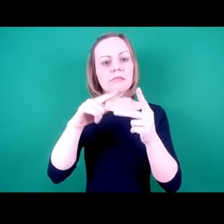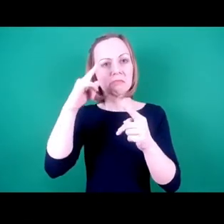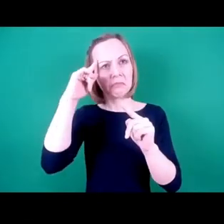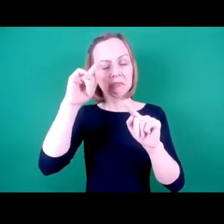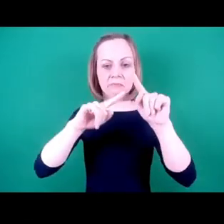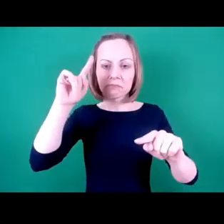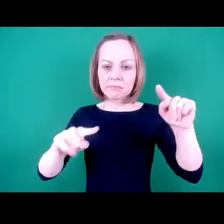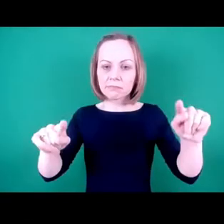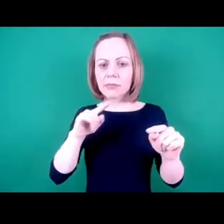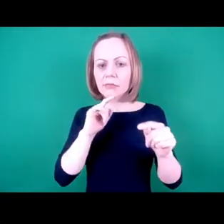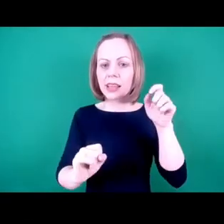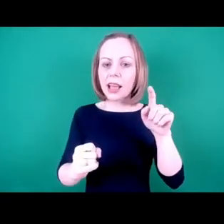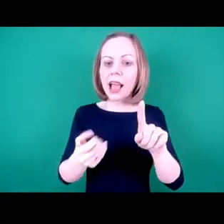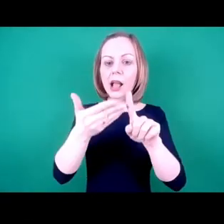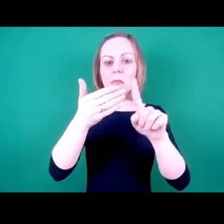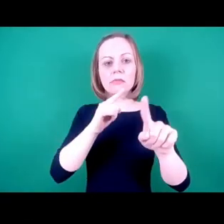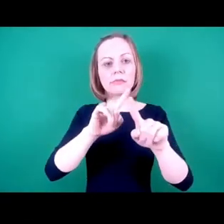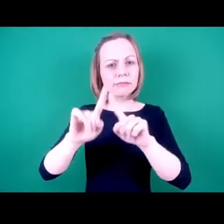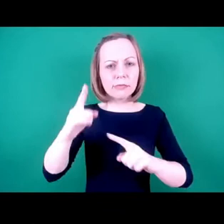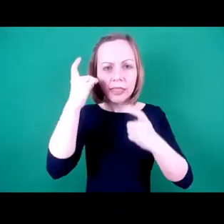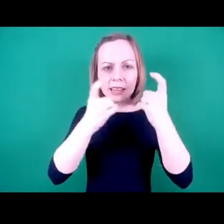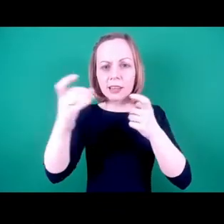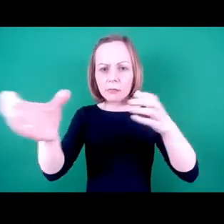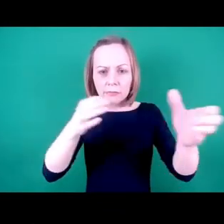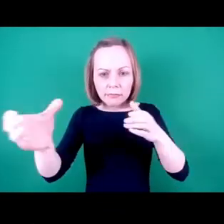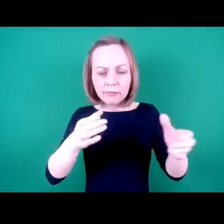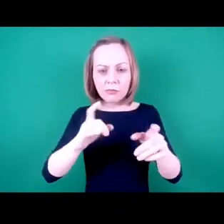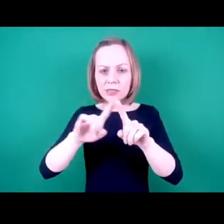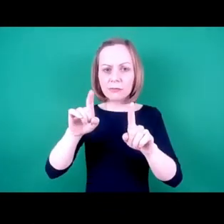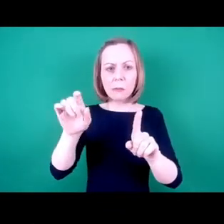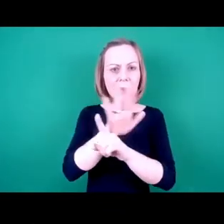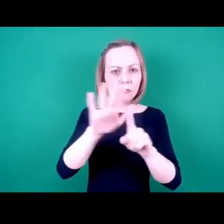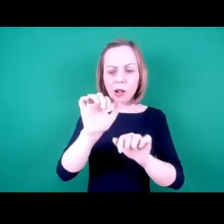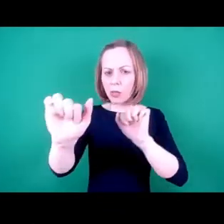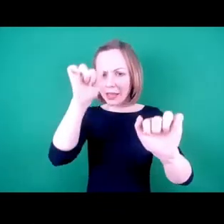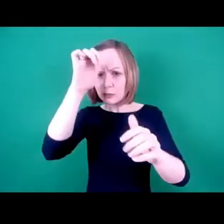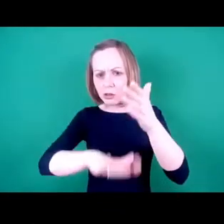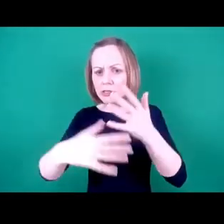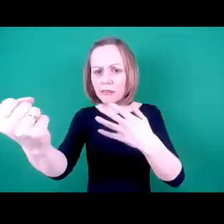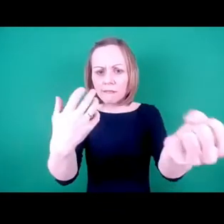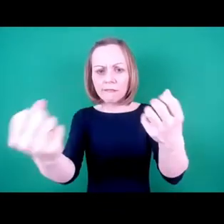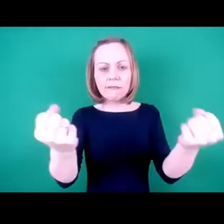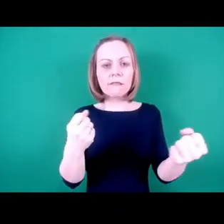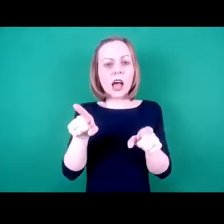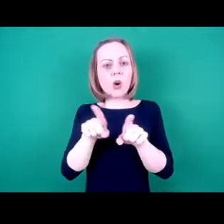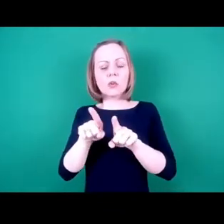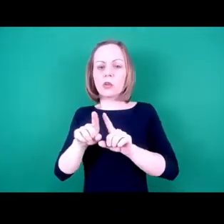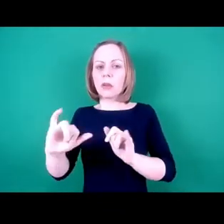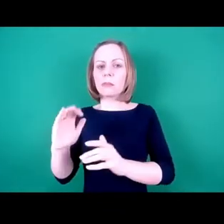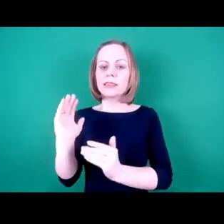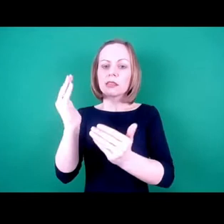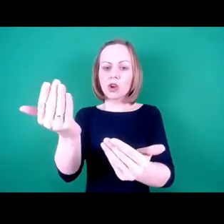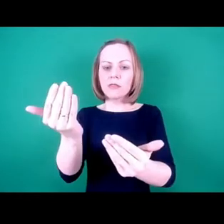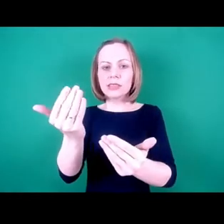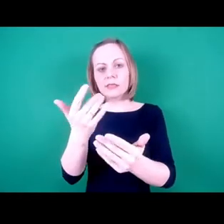some key thinkers from a range of different backgrounds, including those with lived experience and those who provide services and support